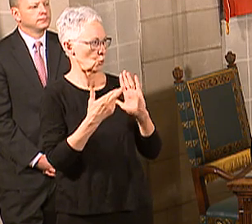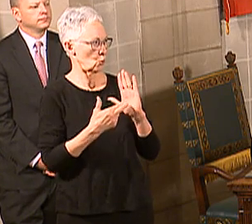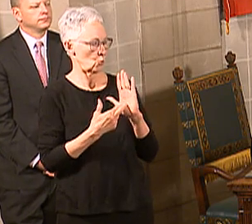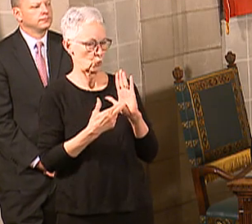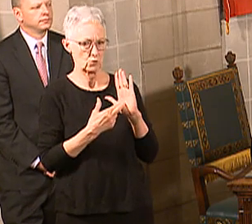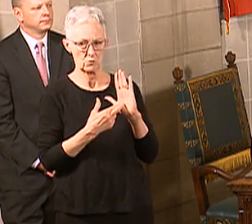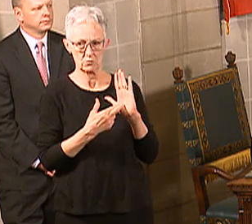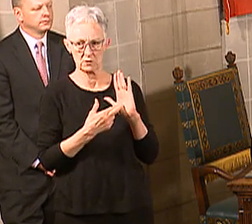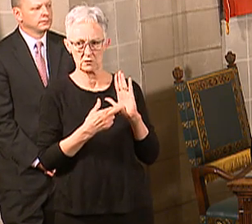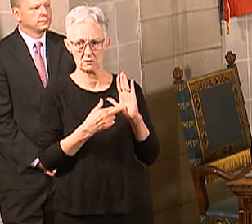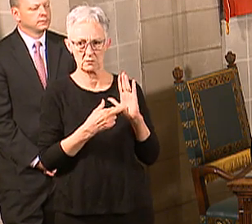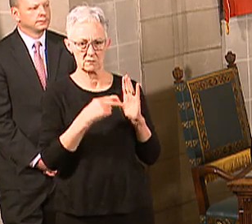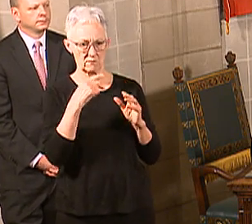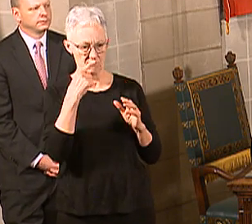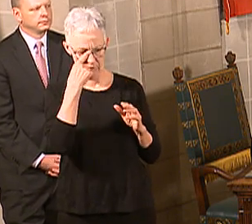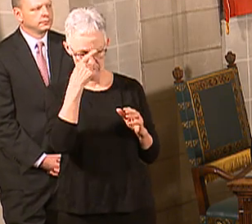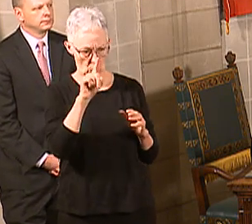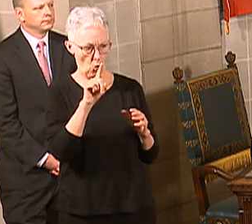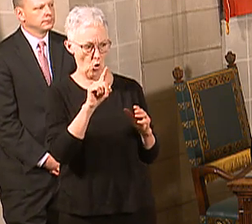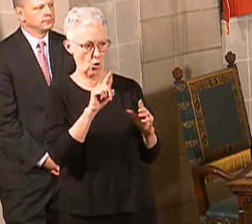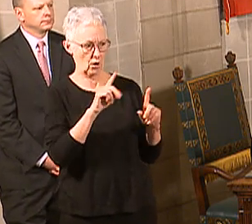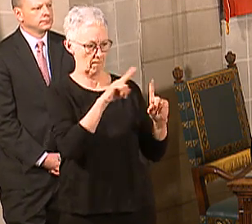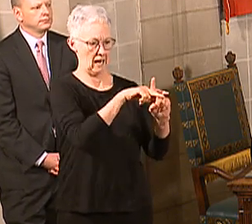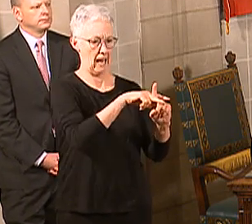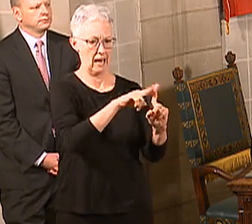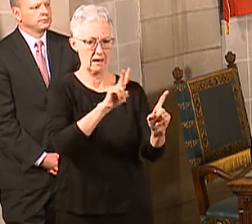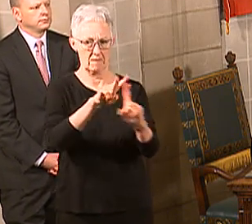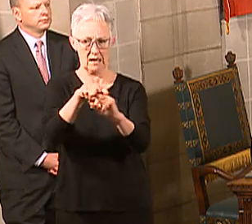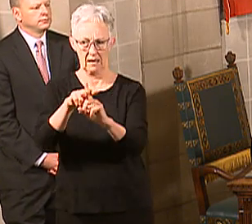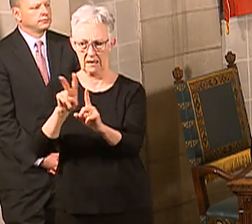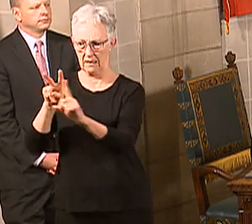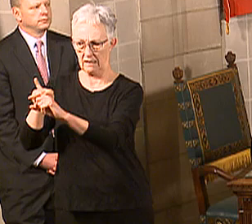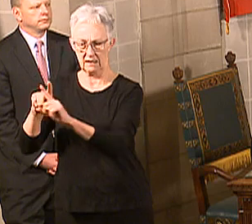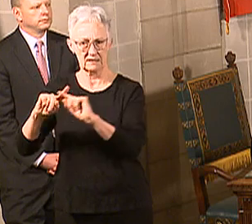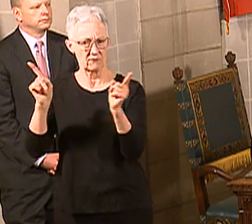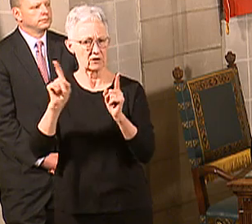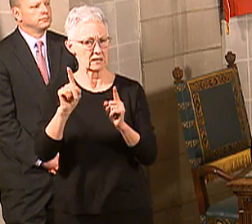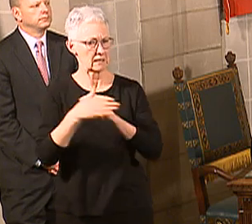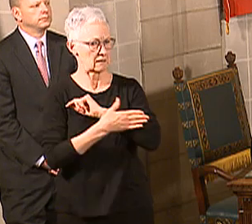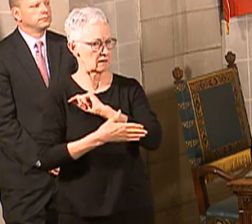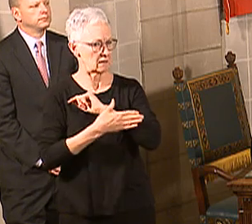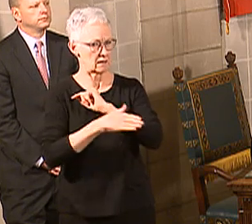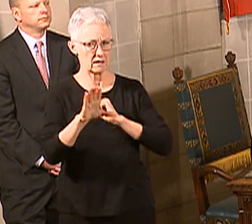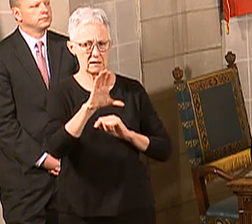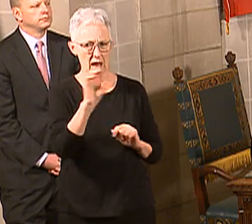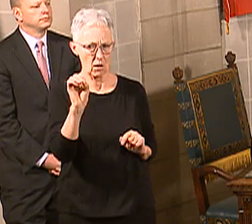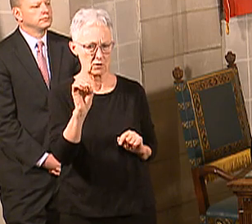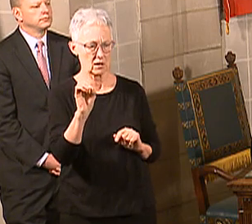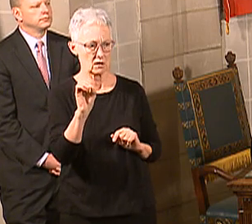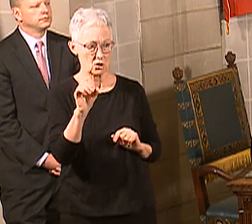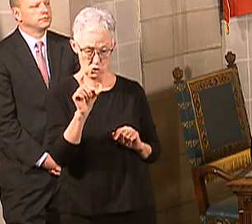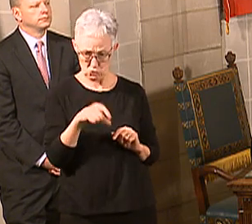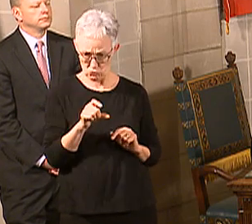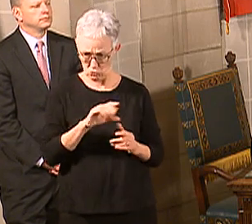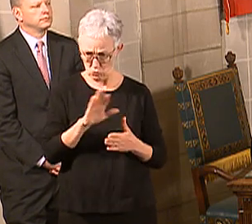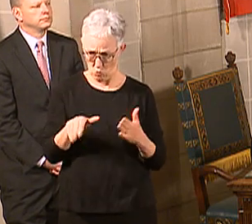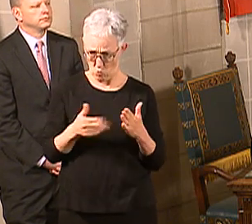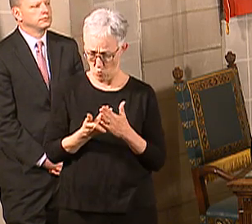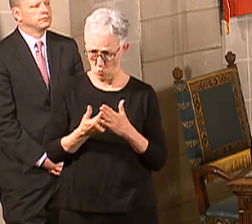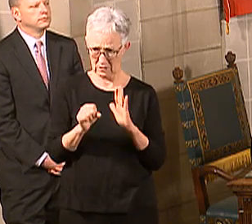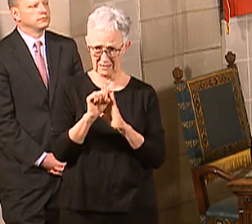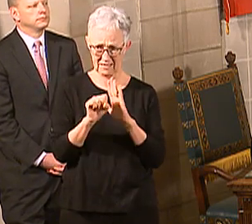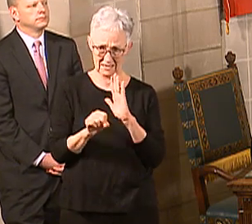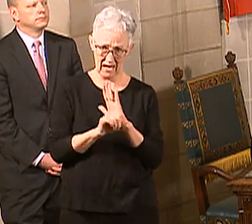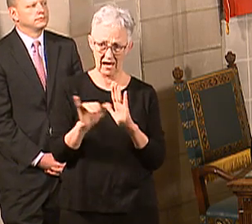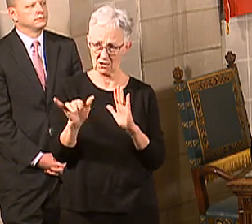but with all the directed health measures being implemented for different counties, are there any thoughts to just putting the whole state under a directed health measure instead